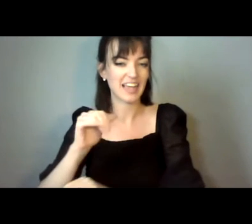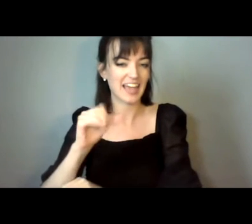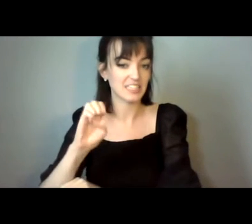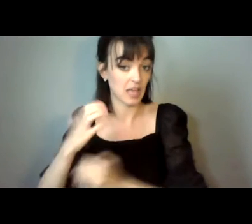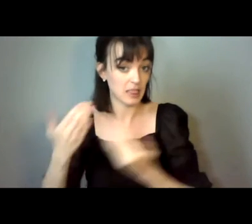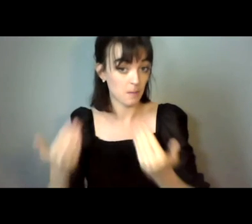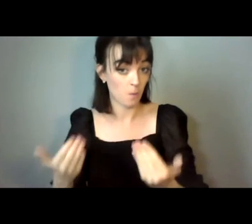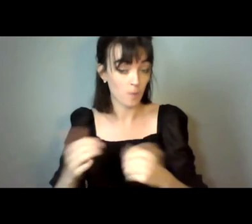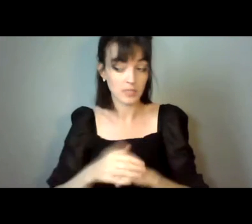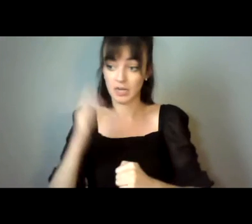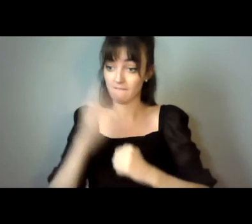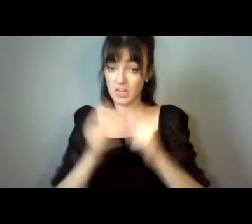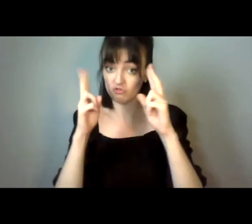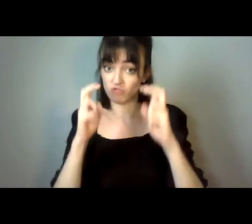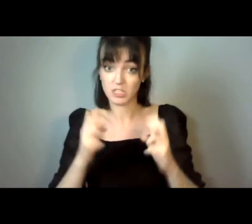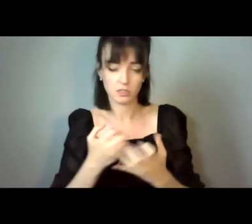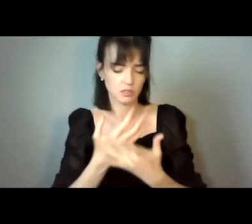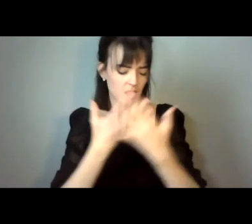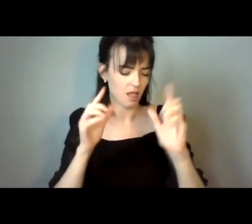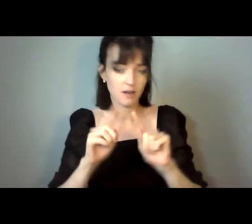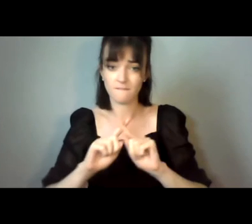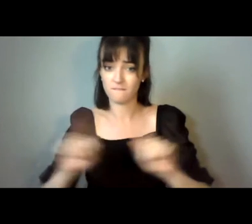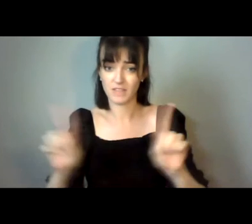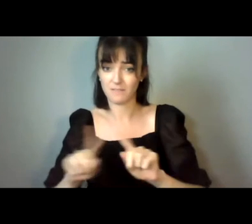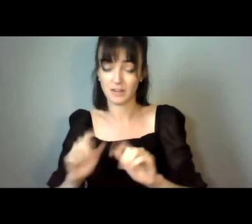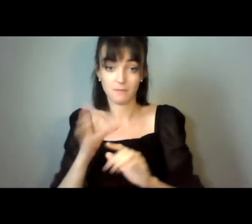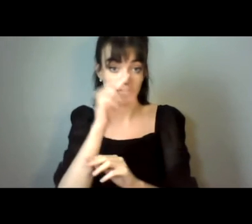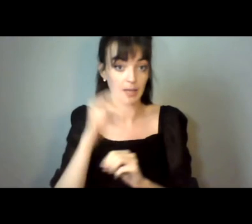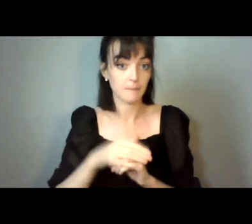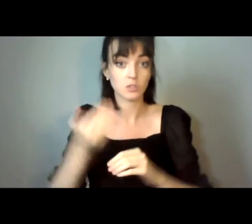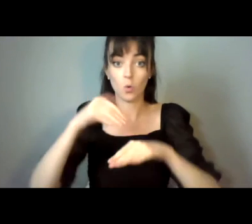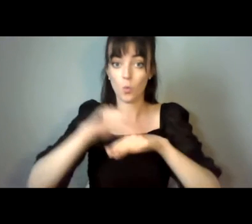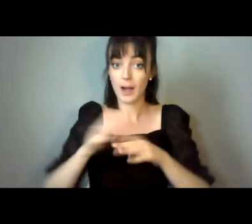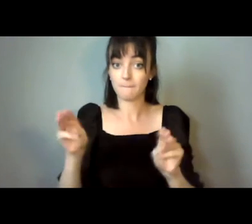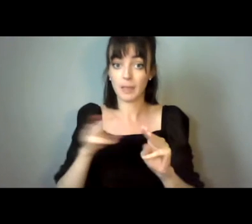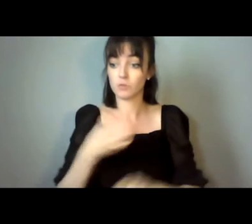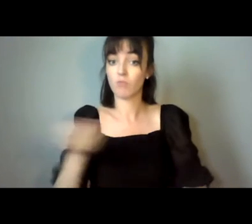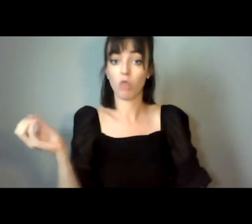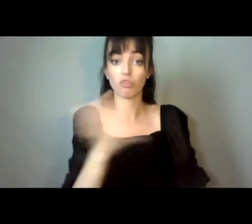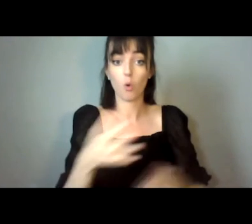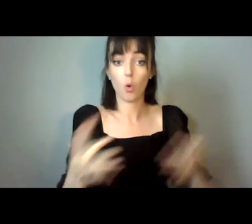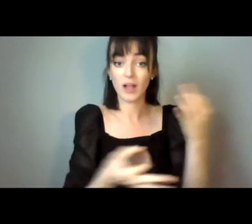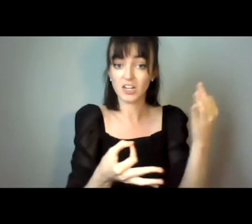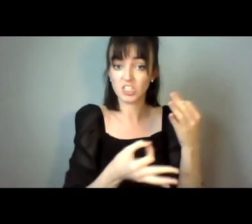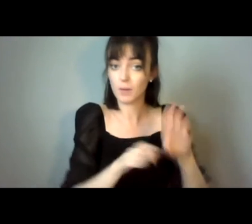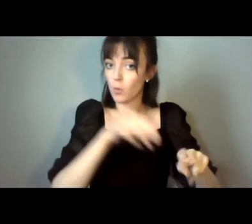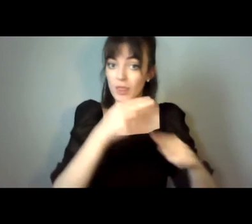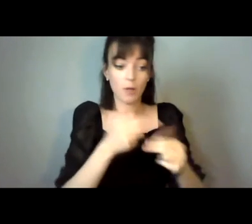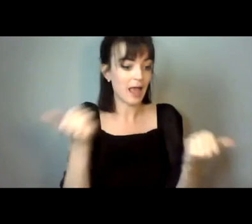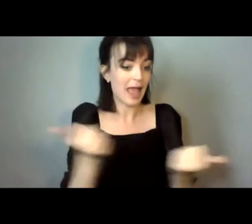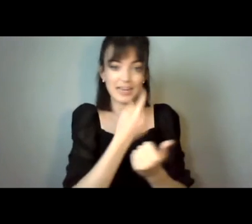dozens of others where people were put into guardianship without any actual evidence being admitted,